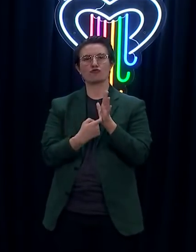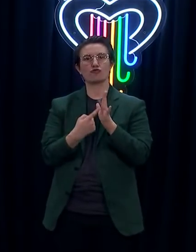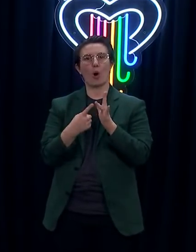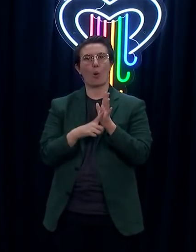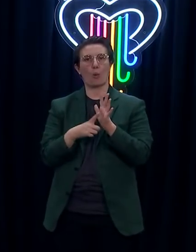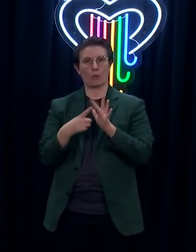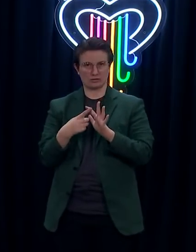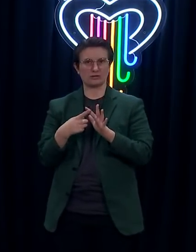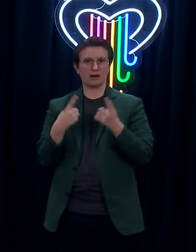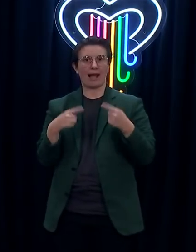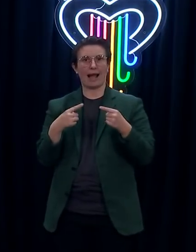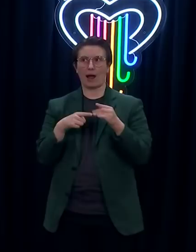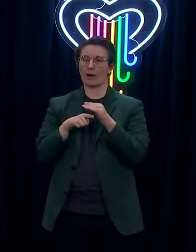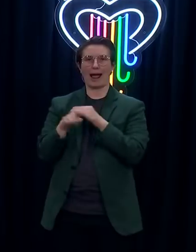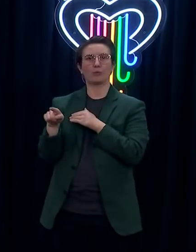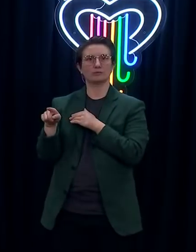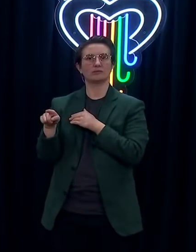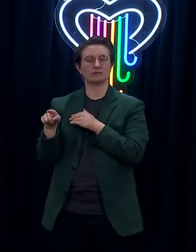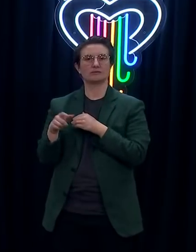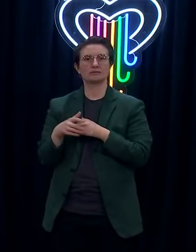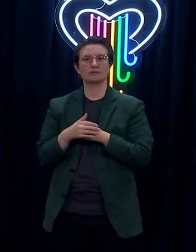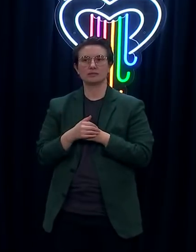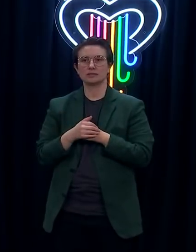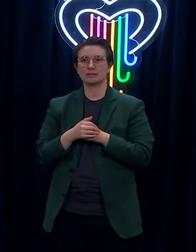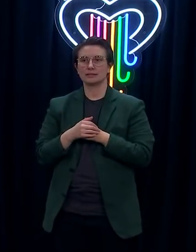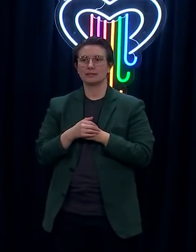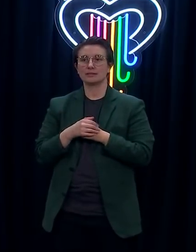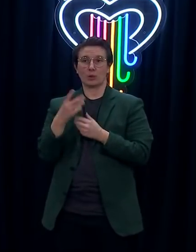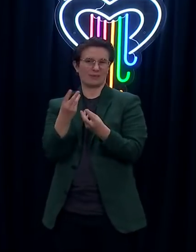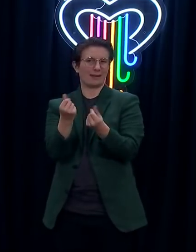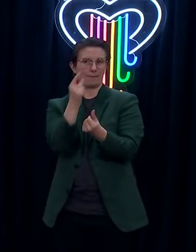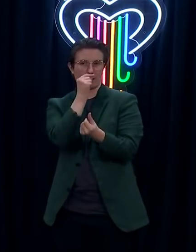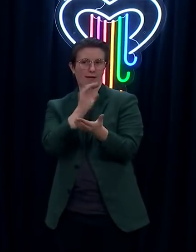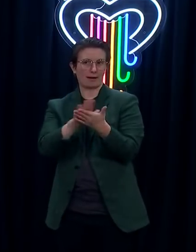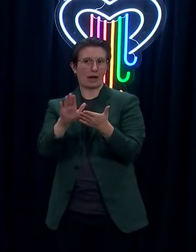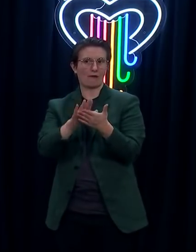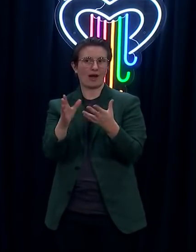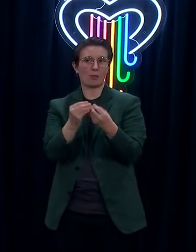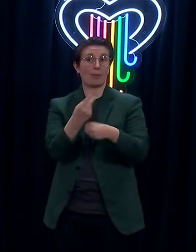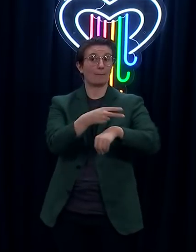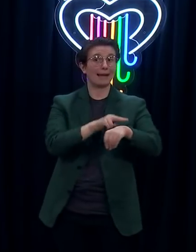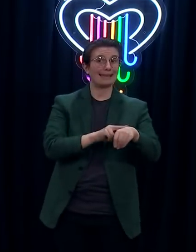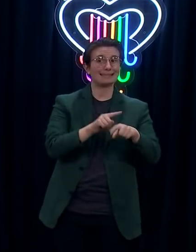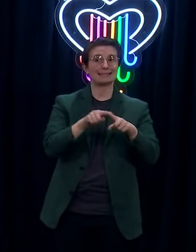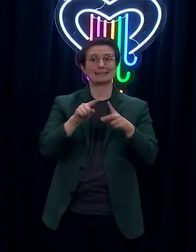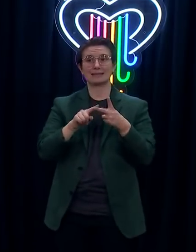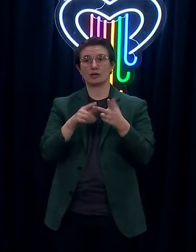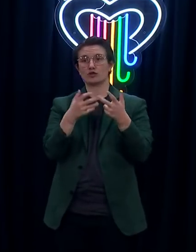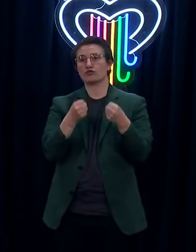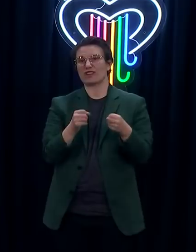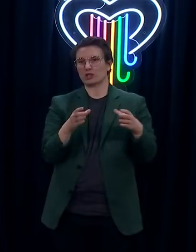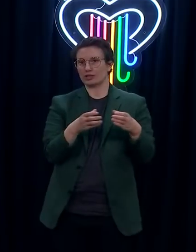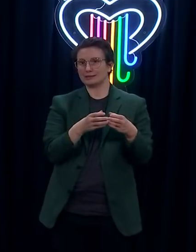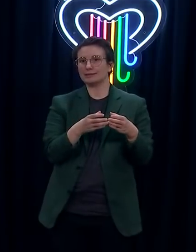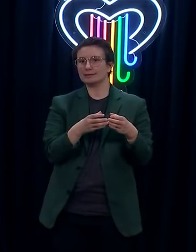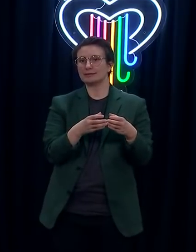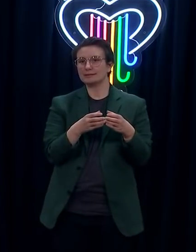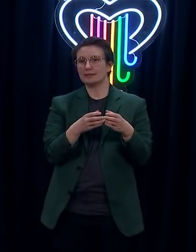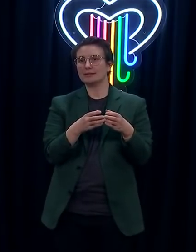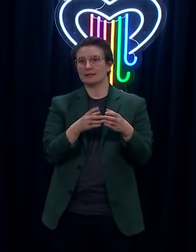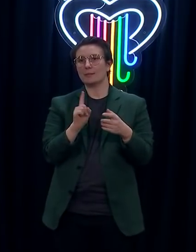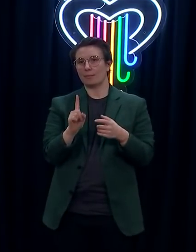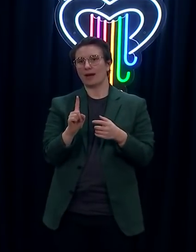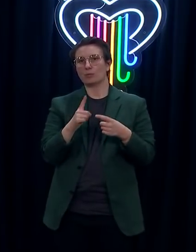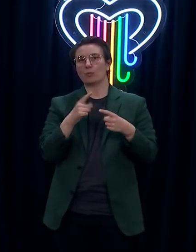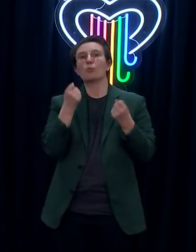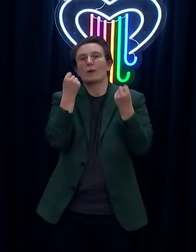may be able to clarify with you with written statements from the police and from corrections. But again, what I think's really important is our understanding of